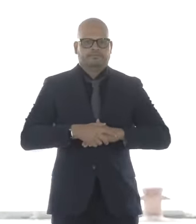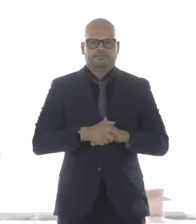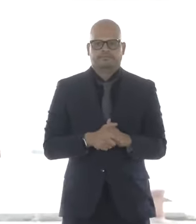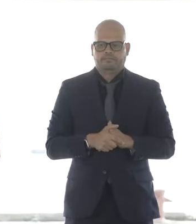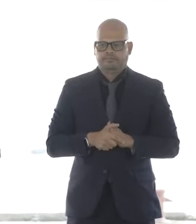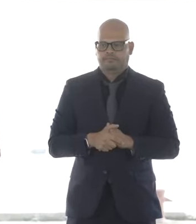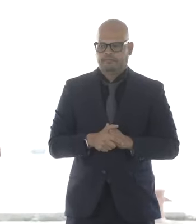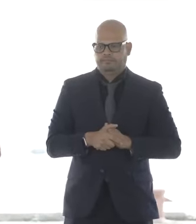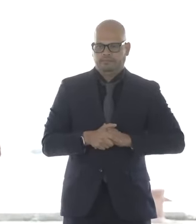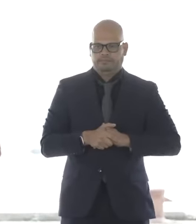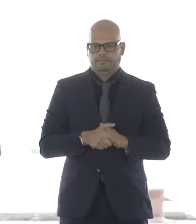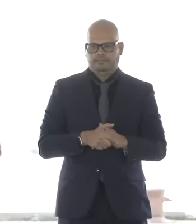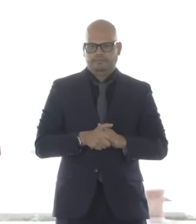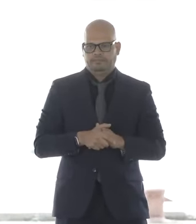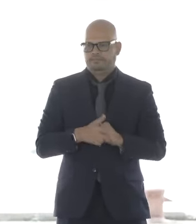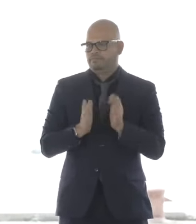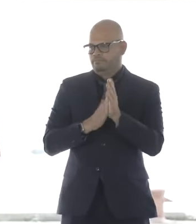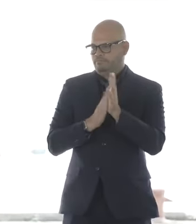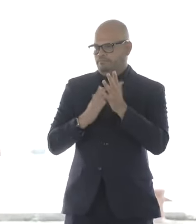Wow.